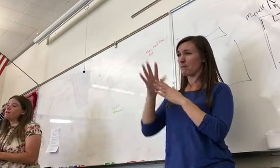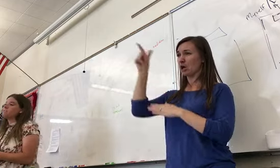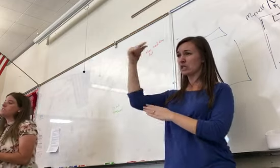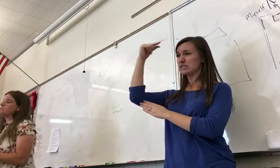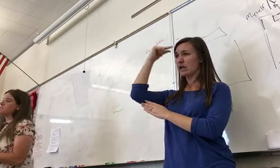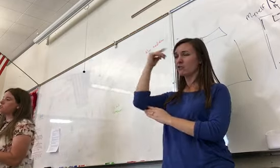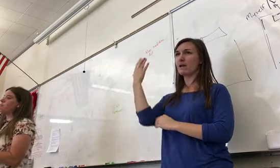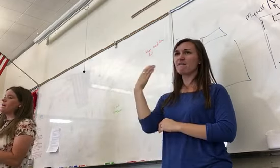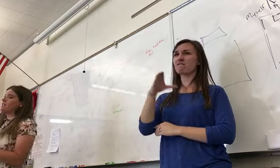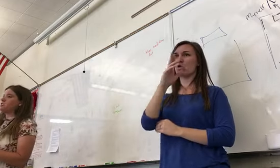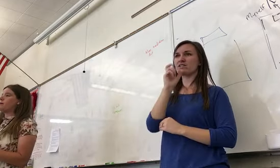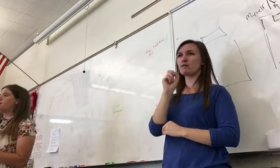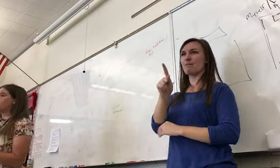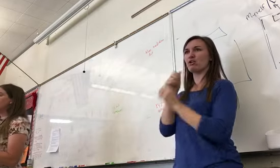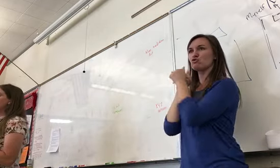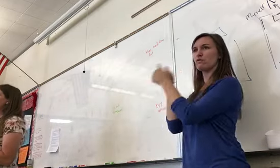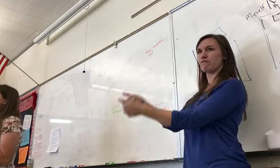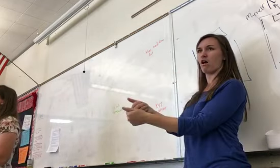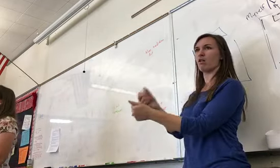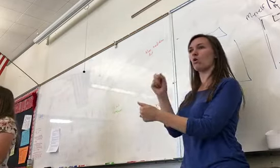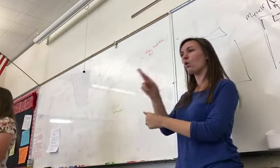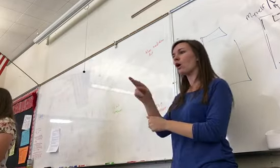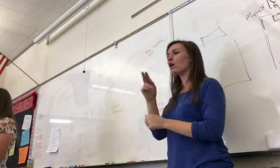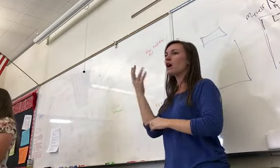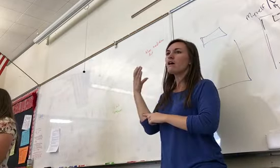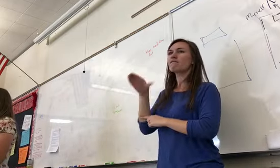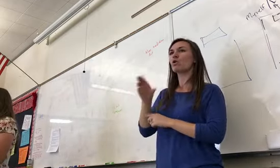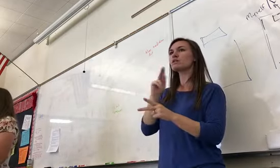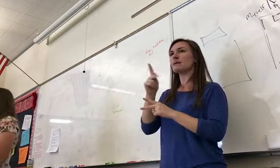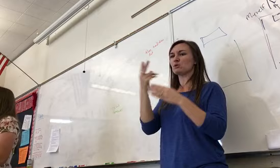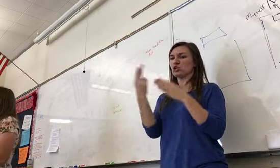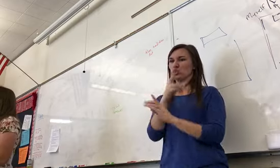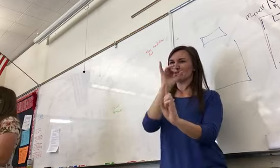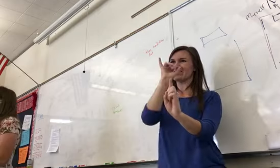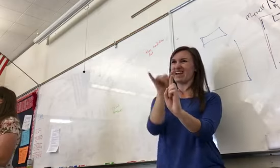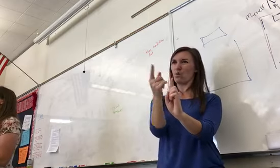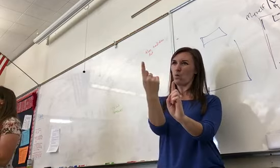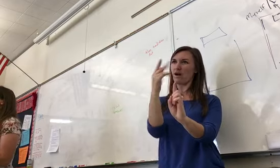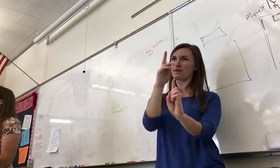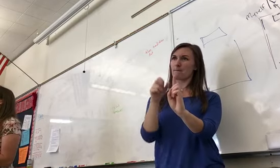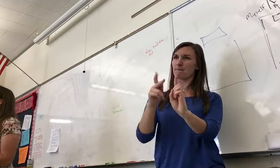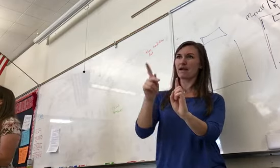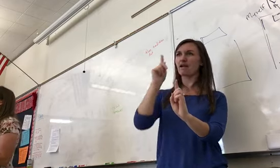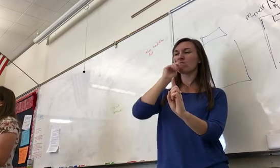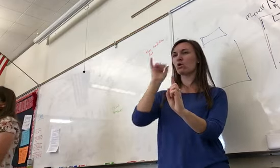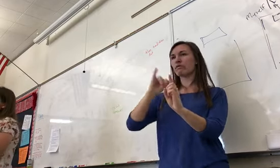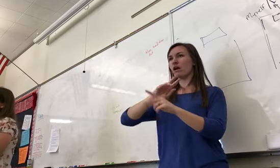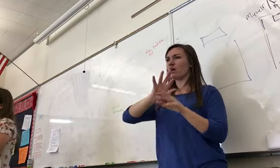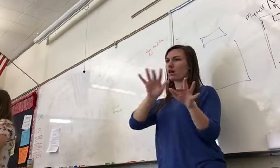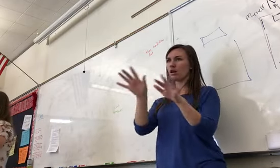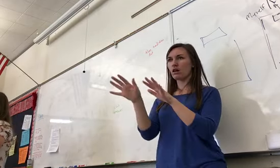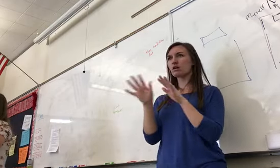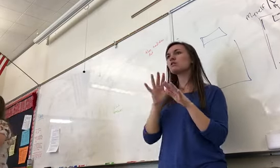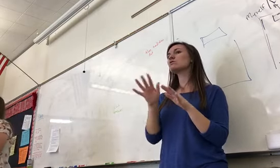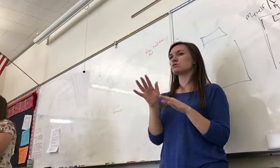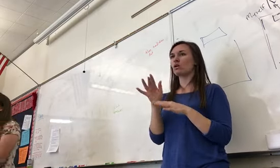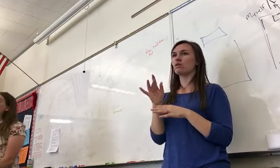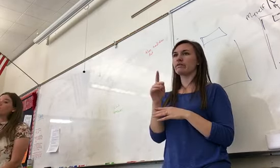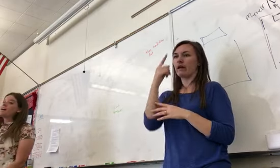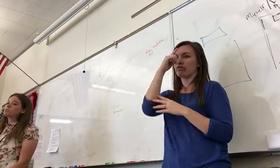American citizens to bake at this bank. That's against the Constitution, which it was found the second time to be unconstitutional. Once we have an